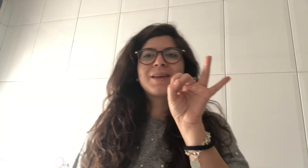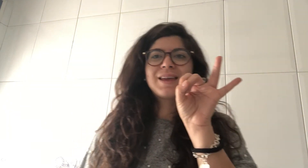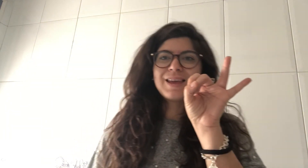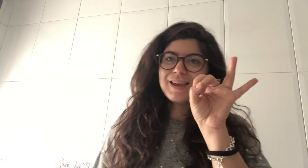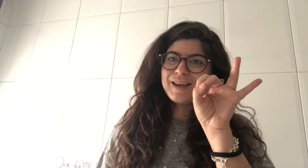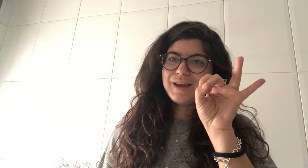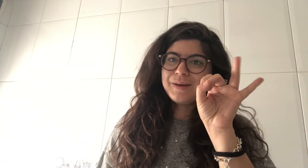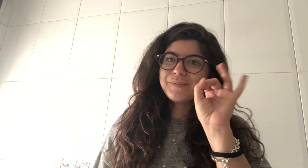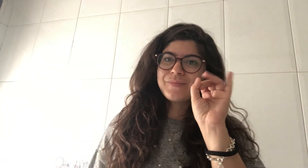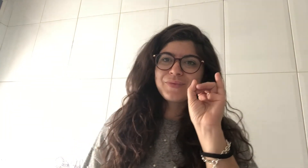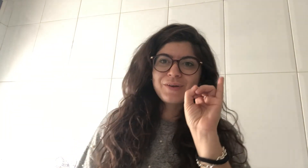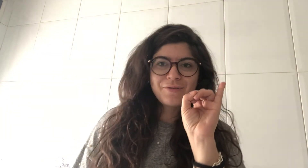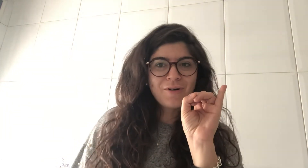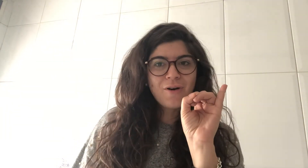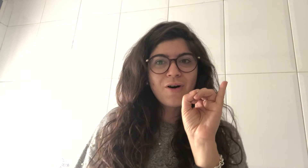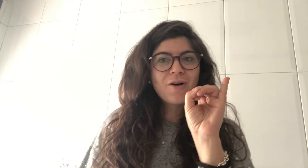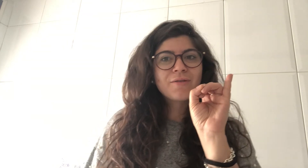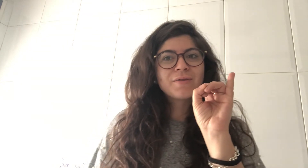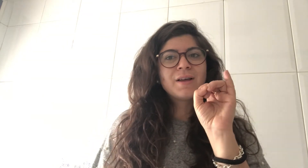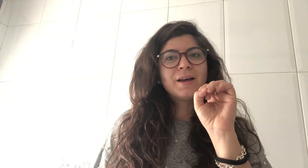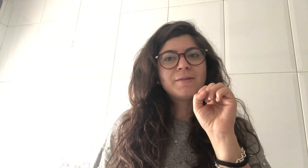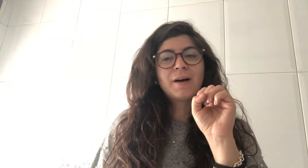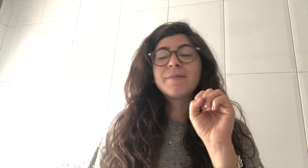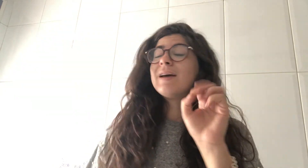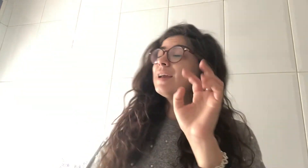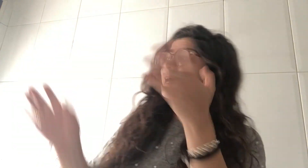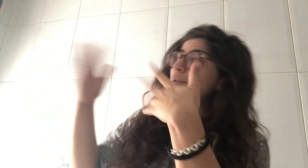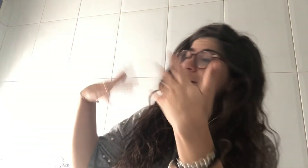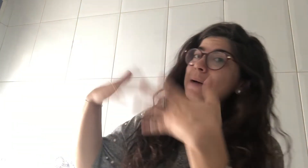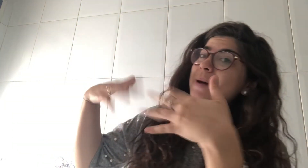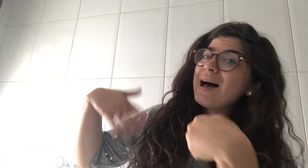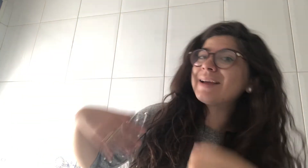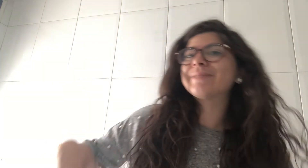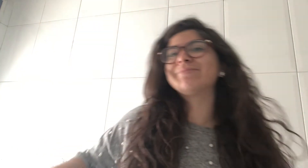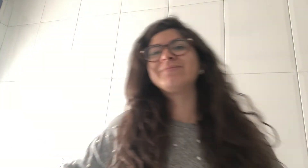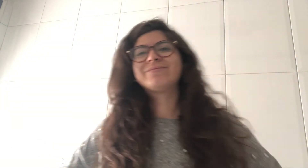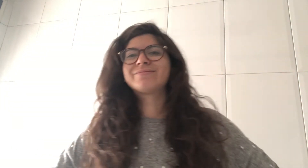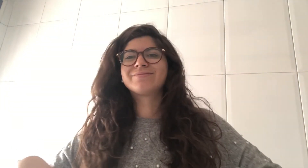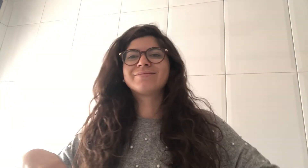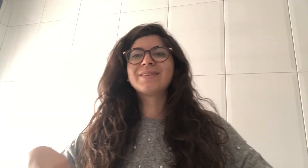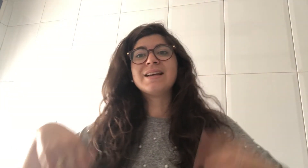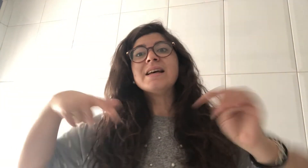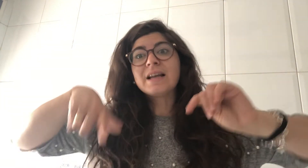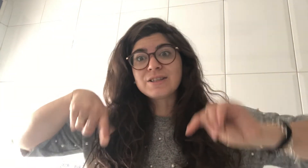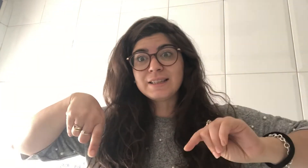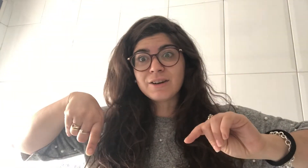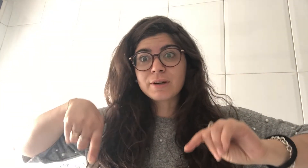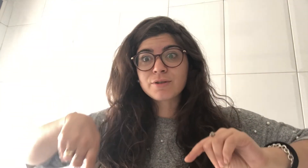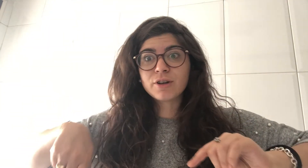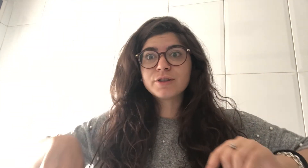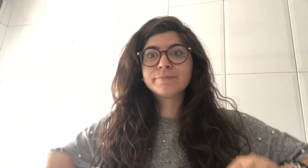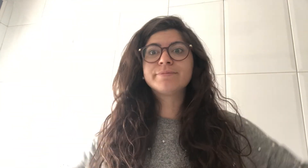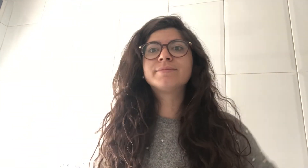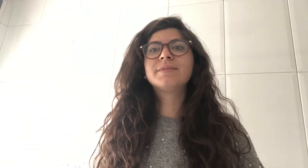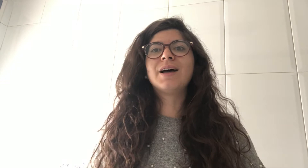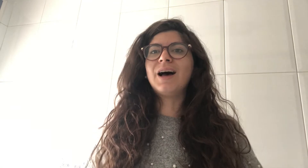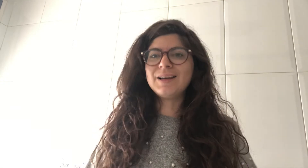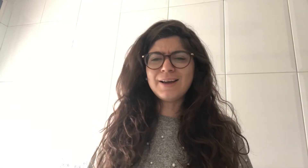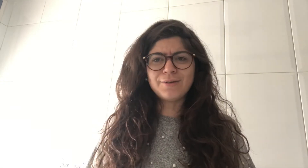four and five come on come back now sit down crisscross now now